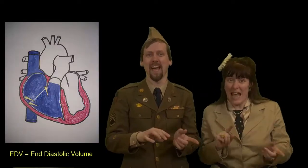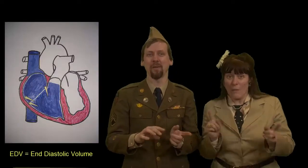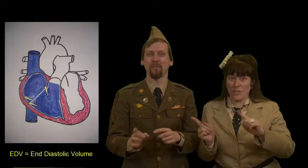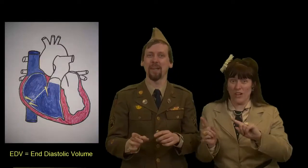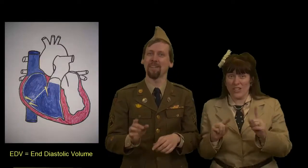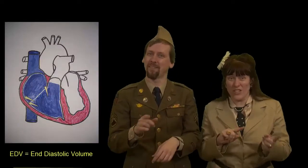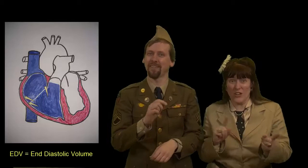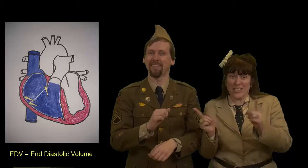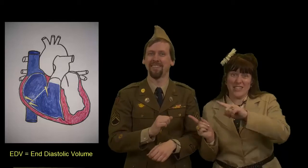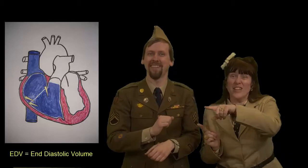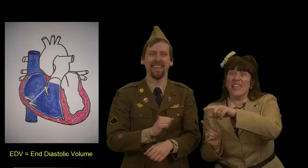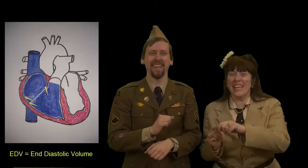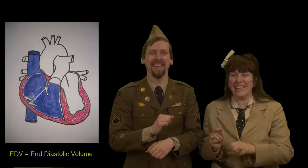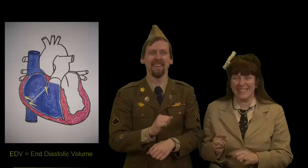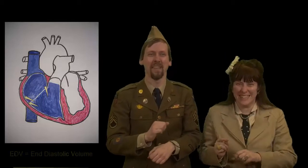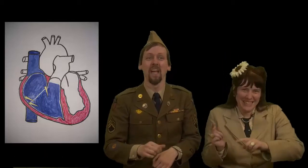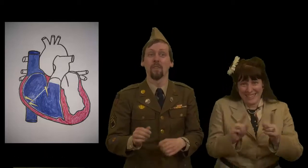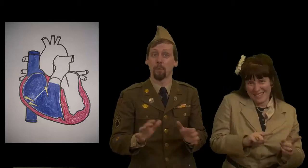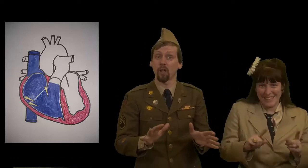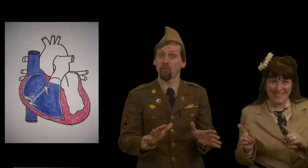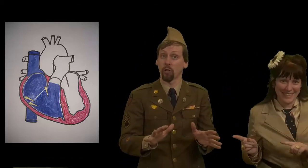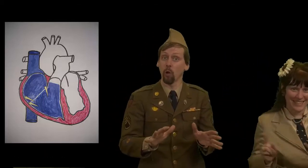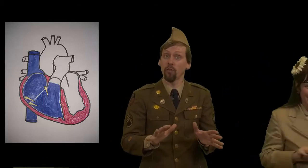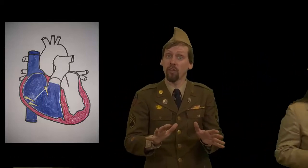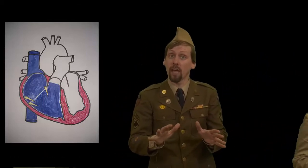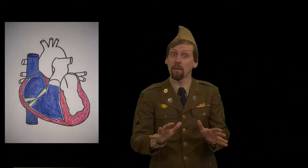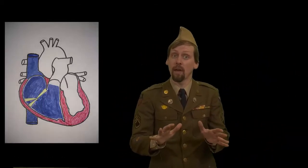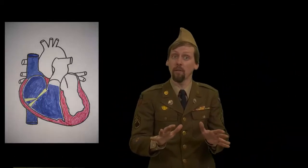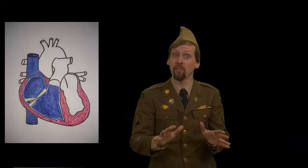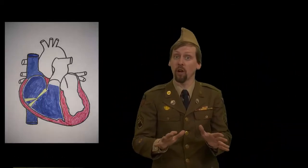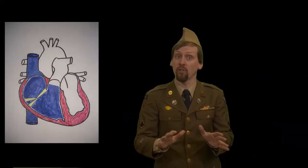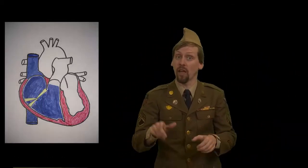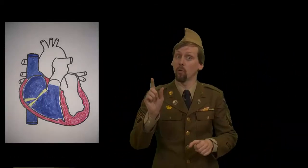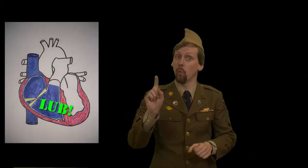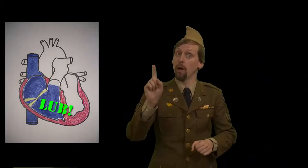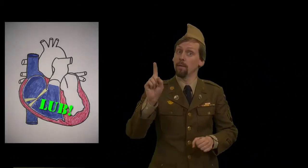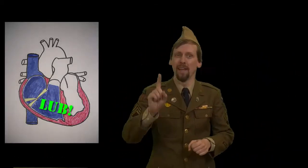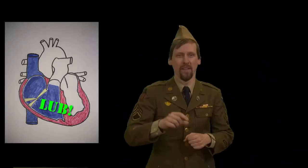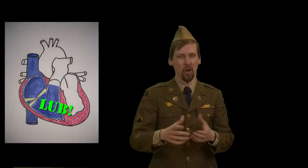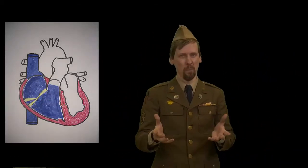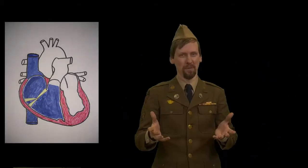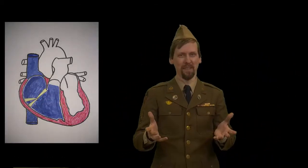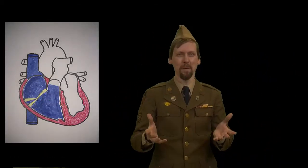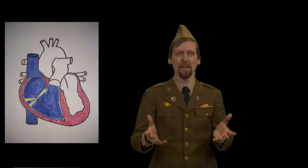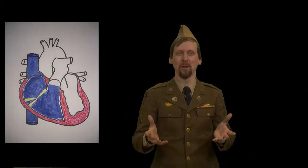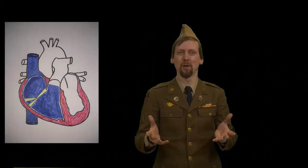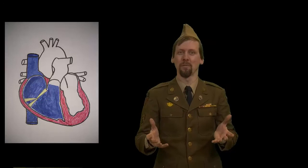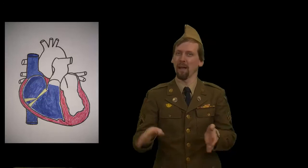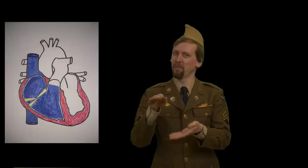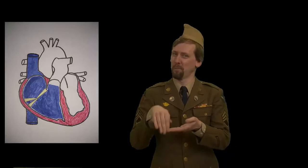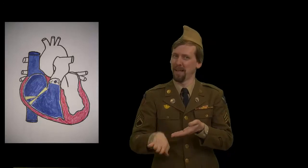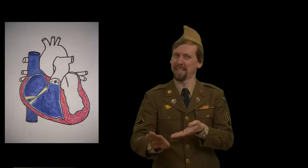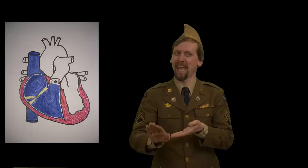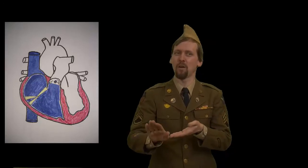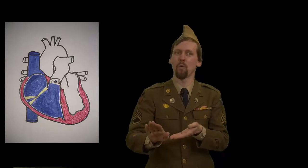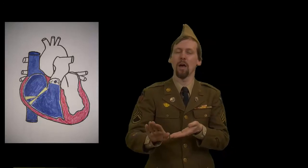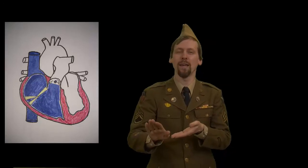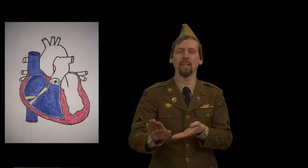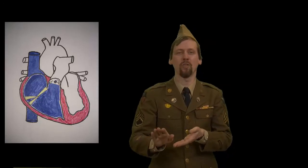now it's free to start systole. The pressure closes AV valves, it's heart sound one. open semilunar valves, the blood can run into